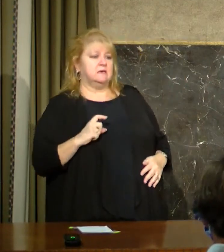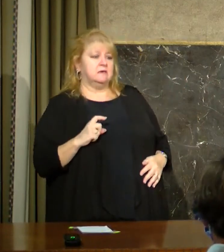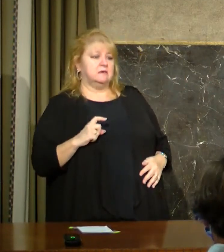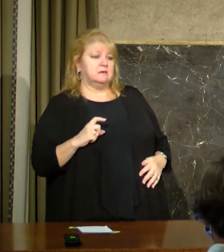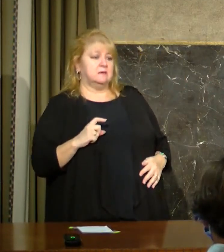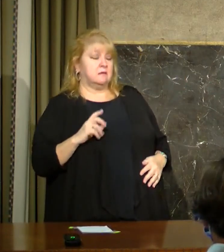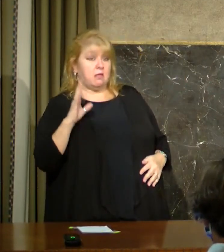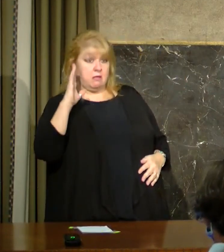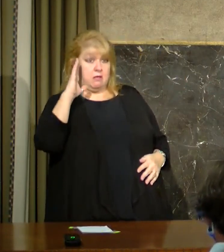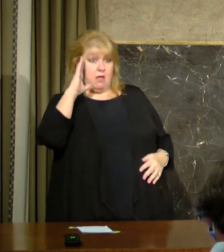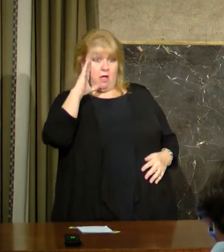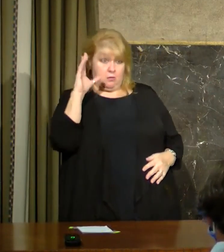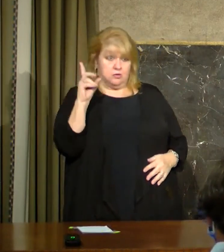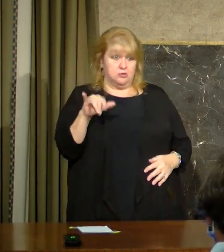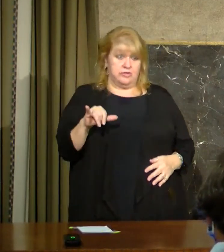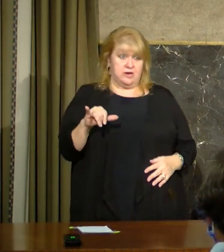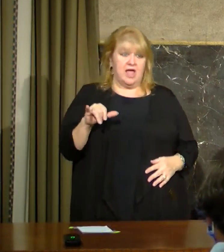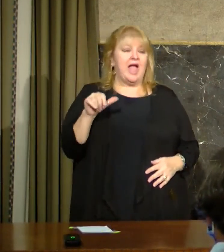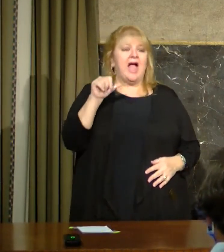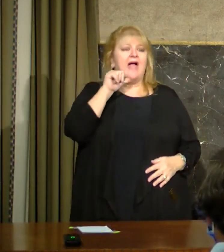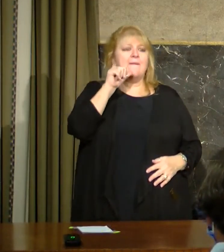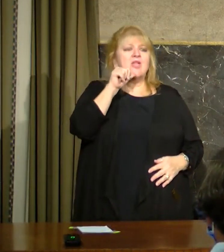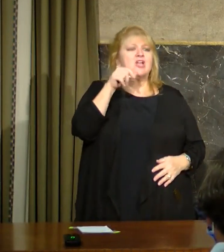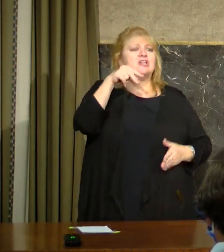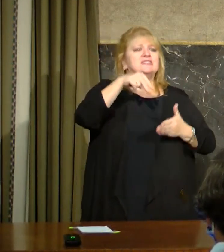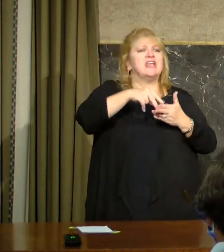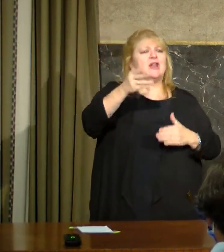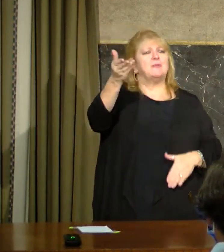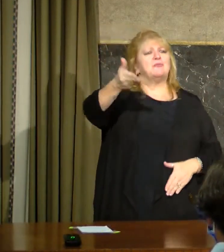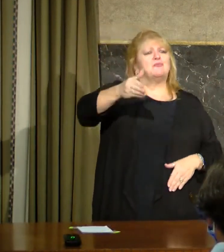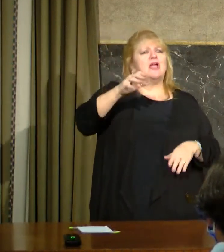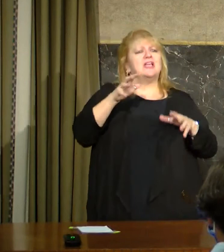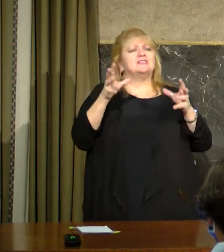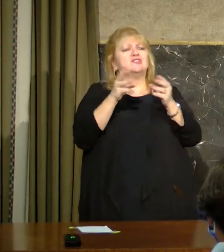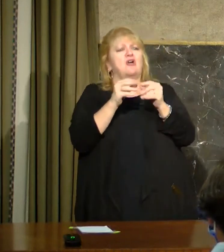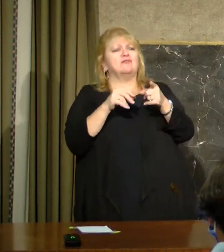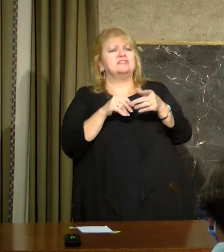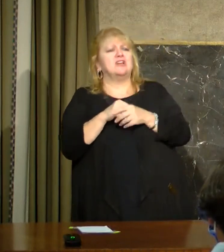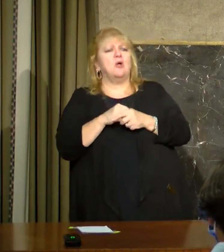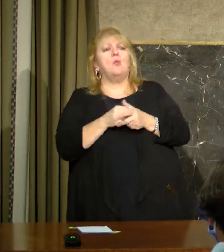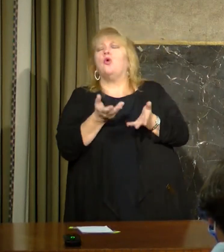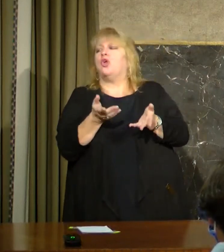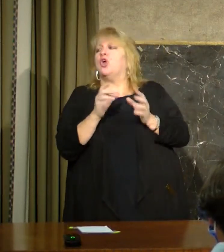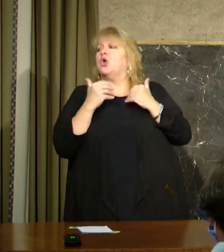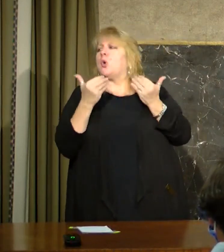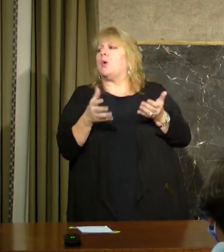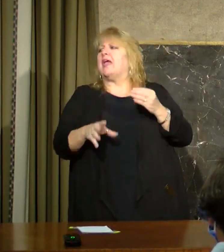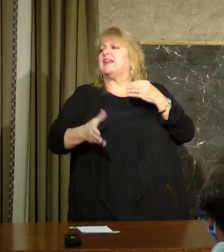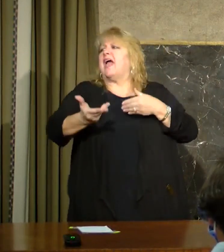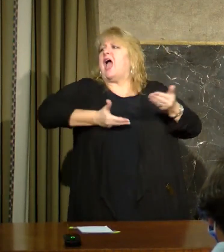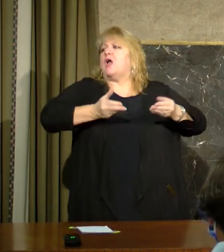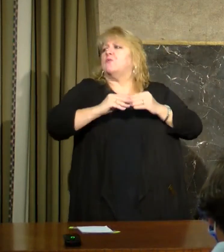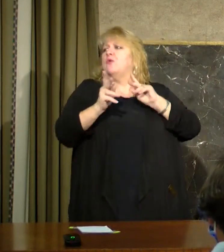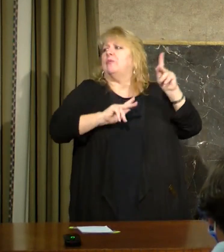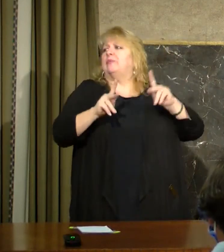I'm not going to get in front of her at a press conference and say that we're about to do something that she hasn't even asked for. Julia?